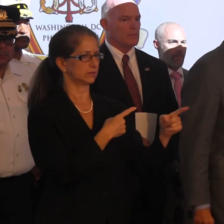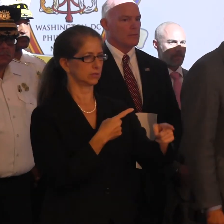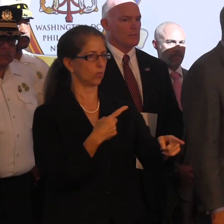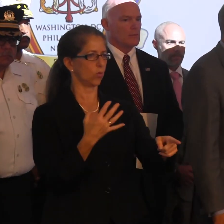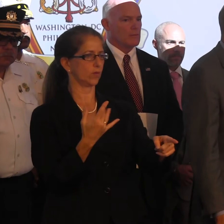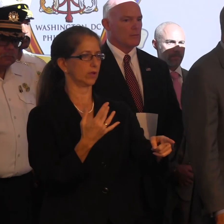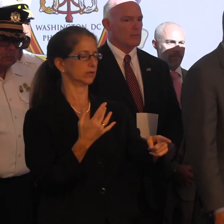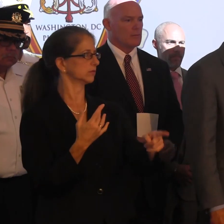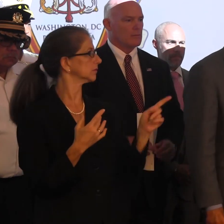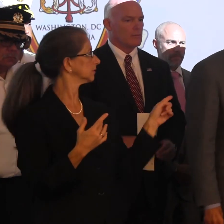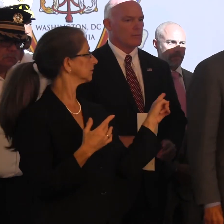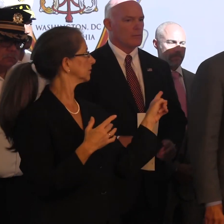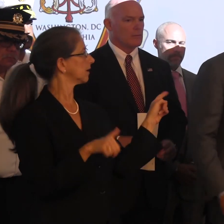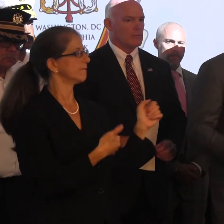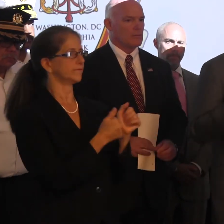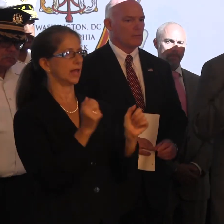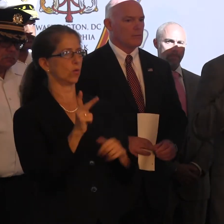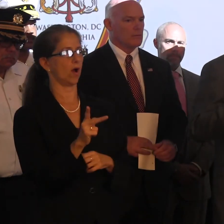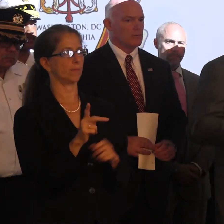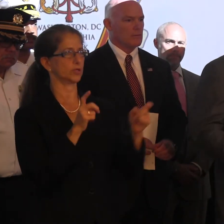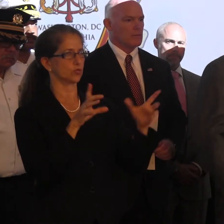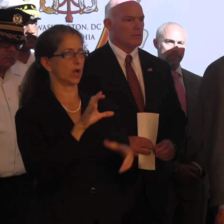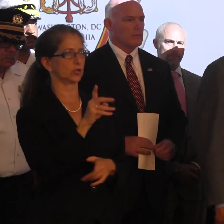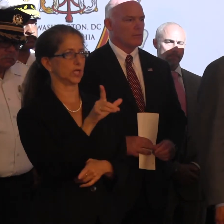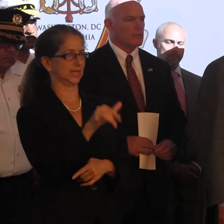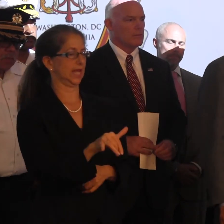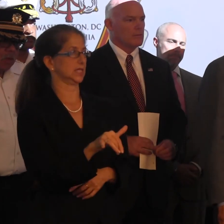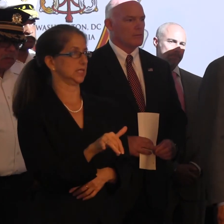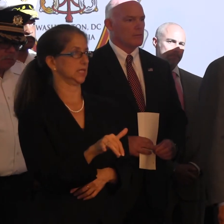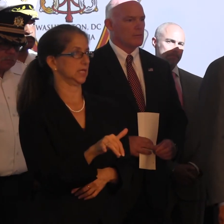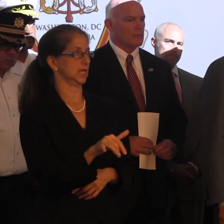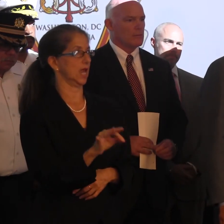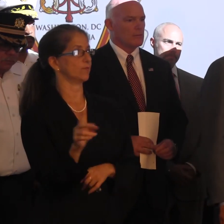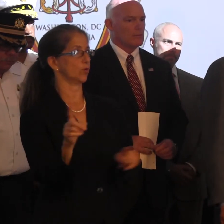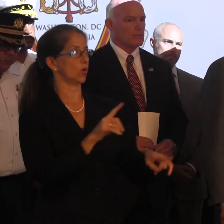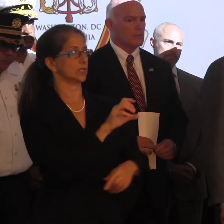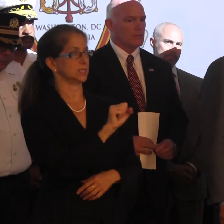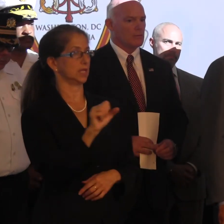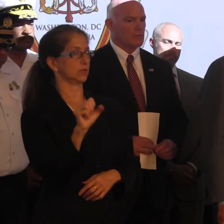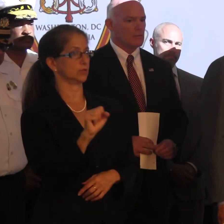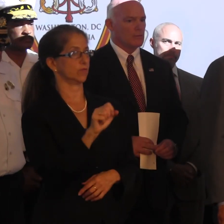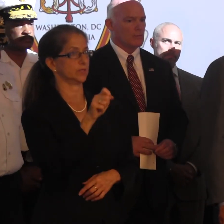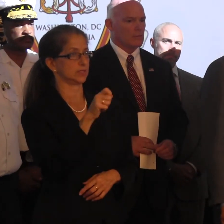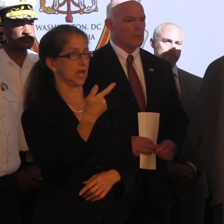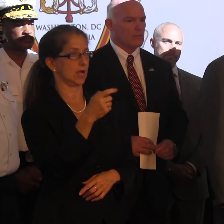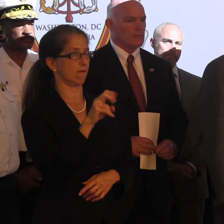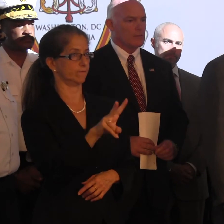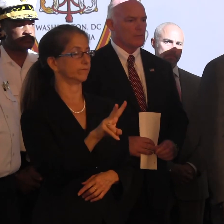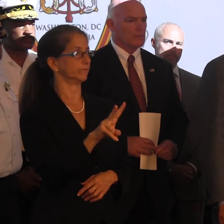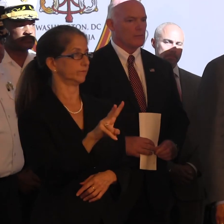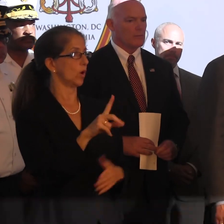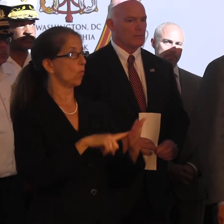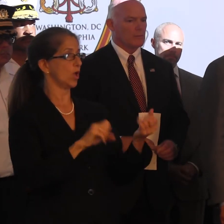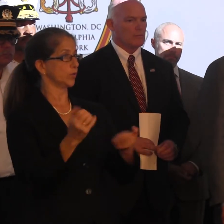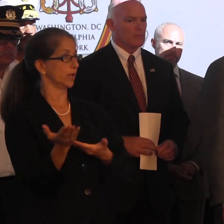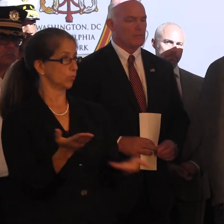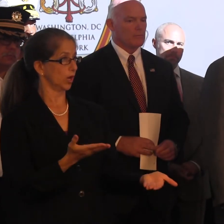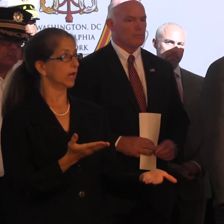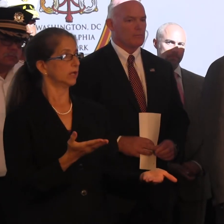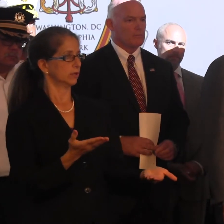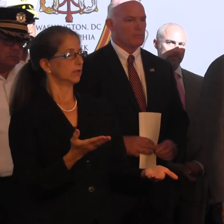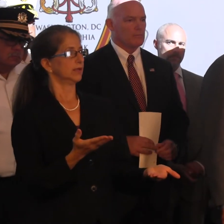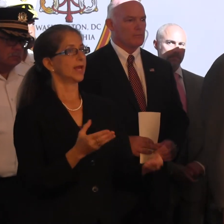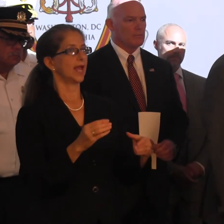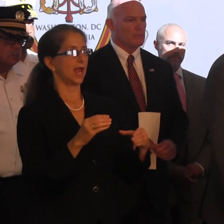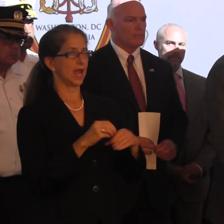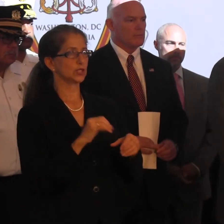Director, just to follow up on that, Director Clancy points out that if you go to secretservice.gov, what you can bring into